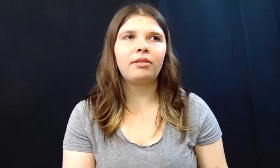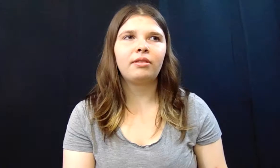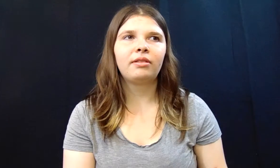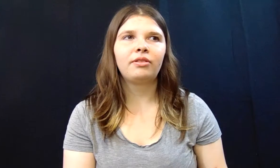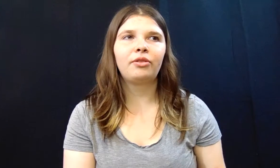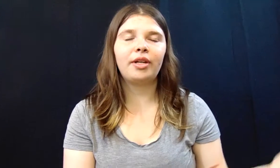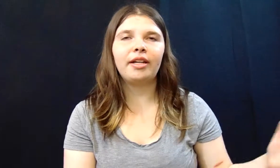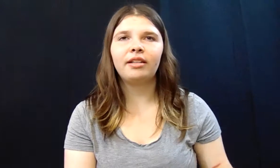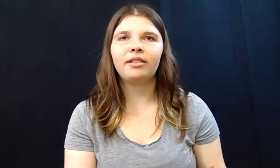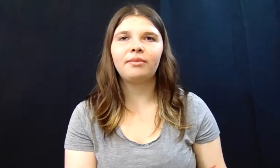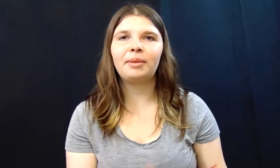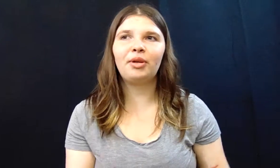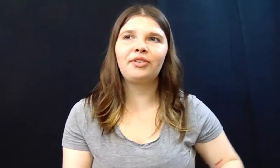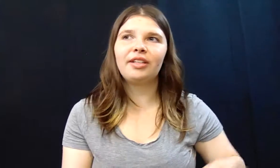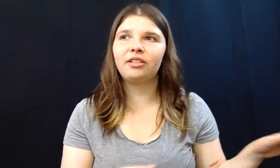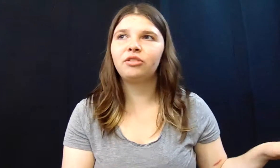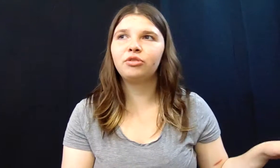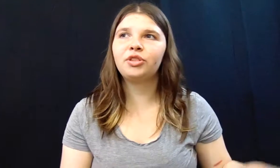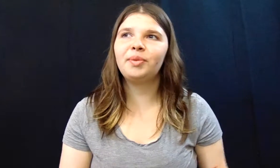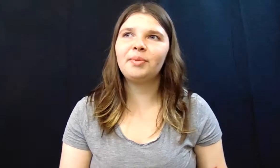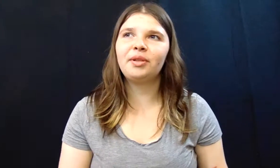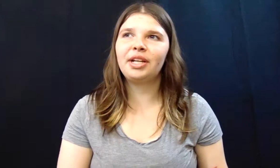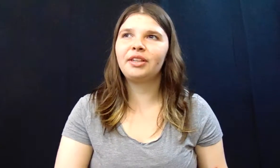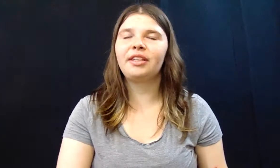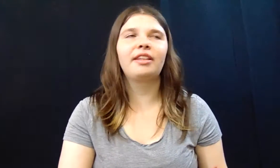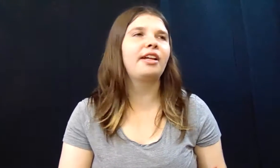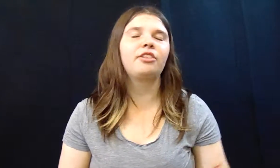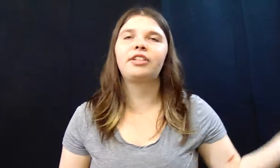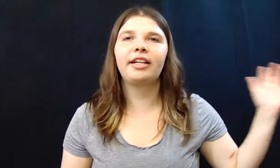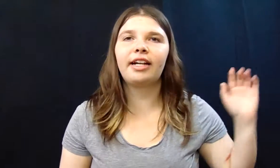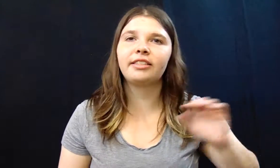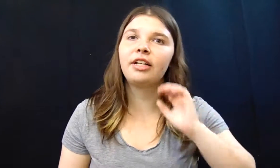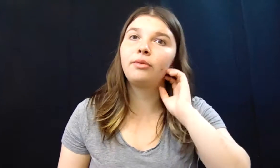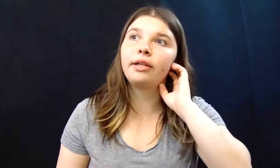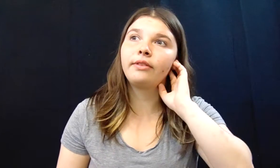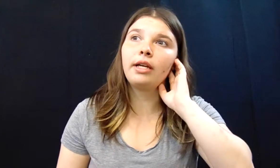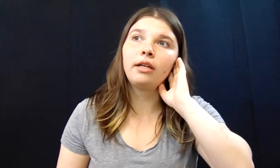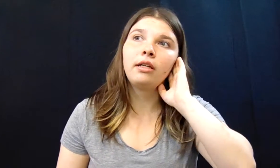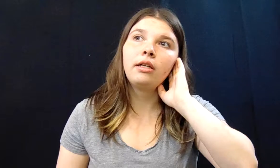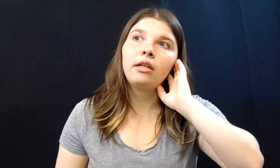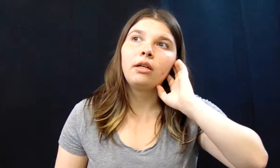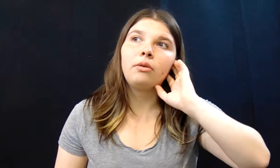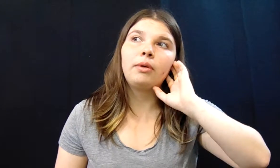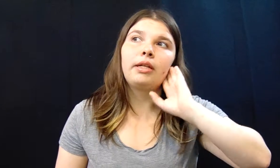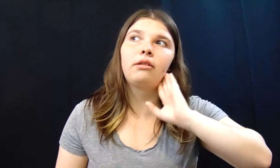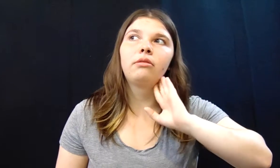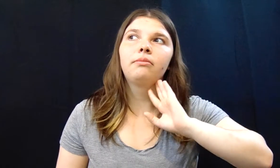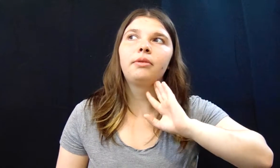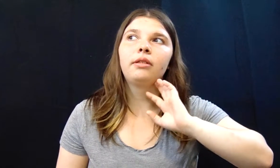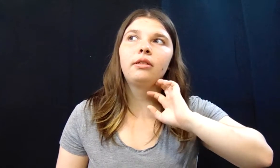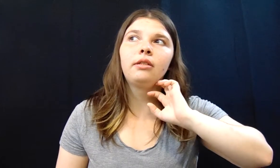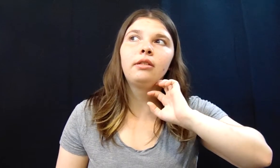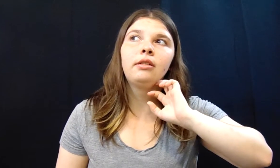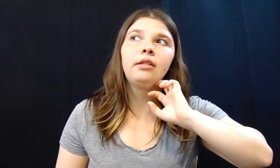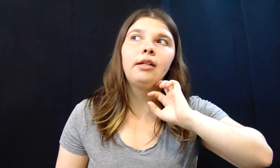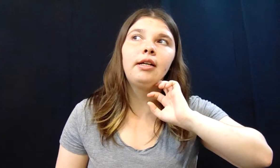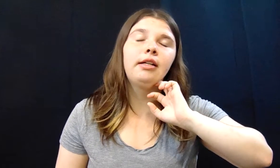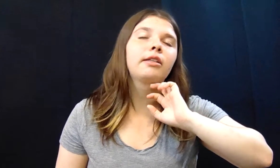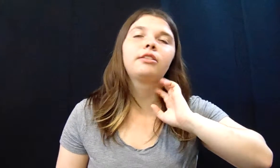three my boyfriend and those two people like the other night last night or whatever they went out but I don't know